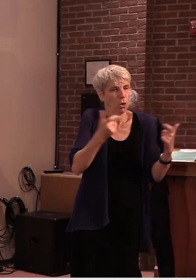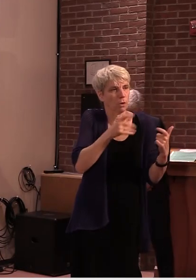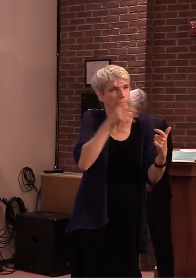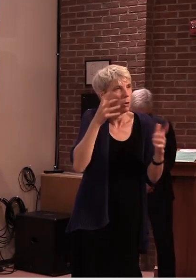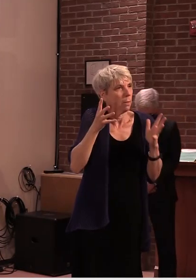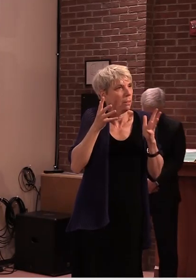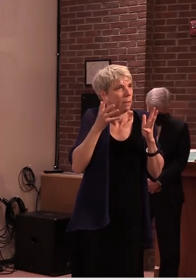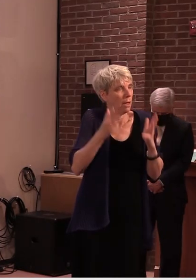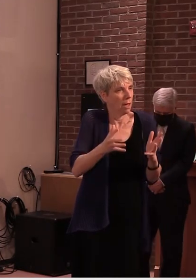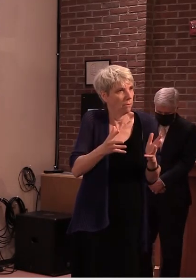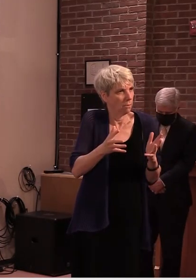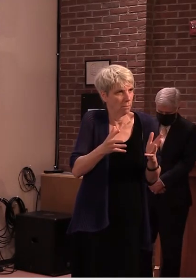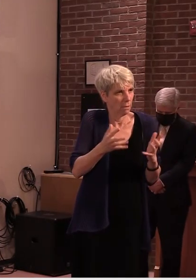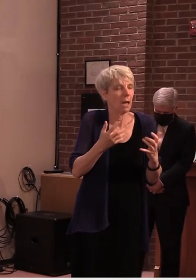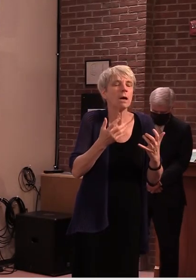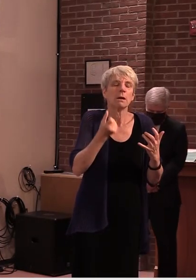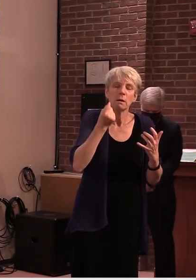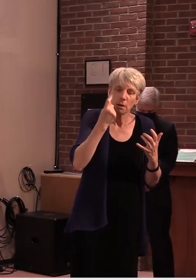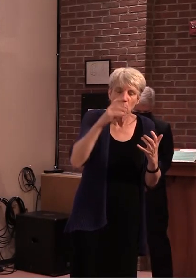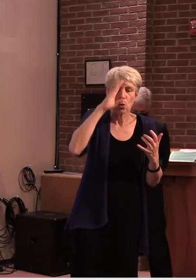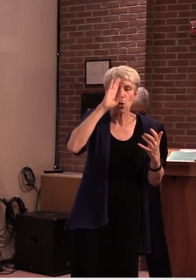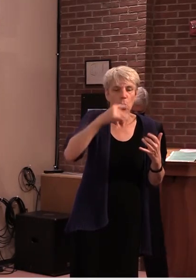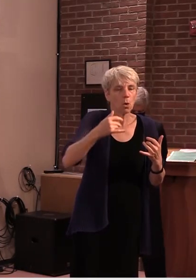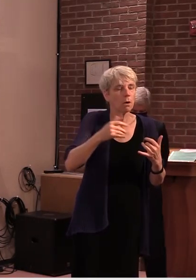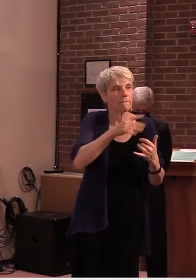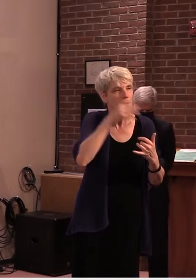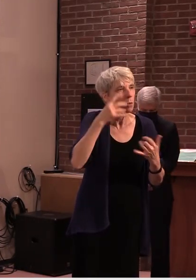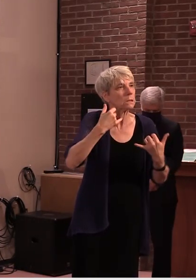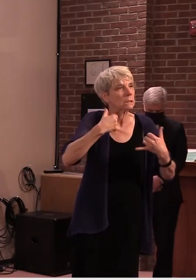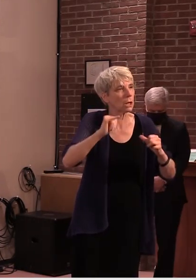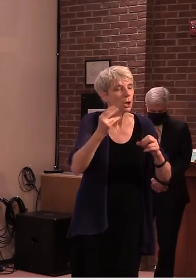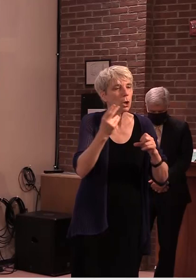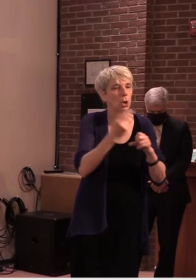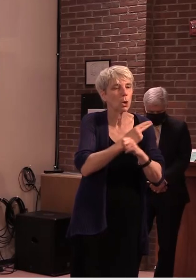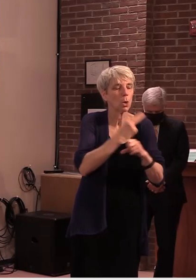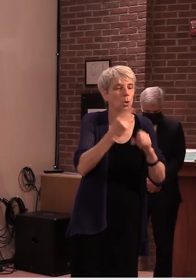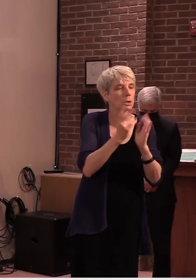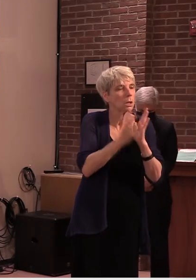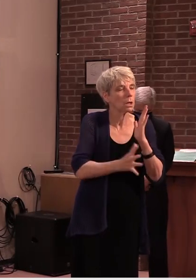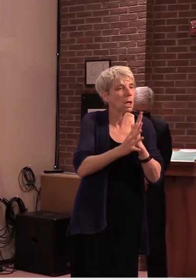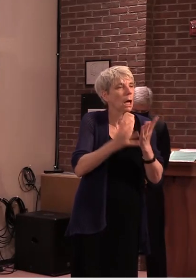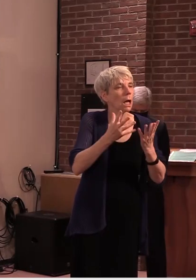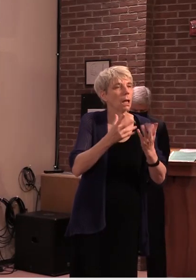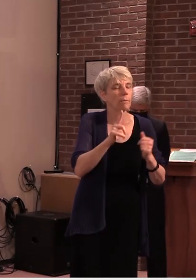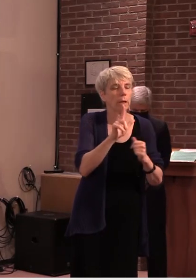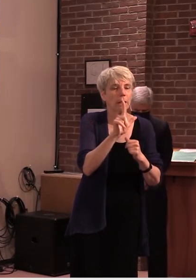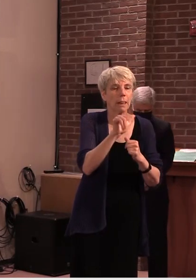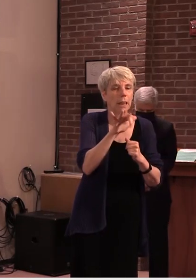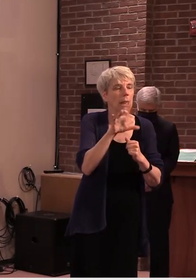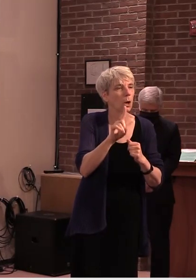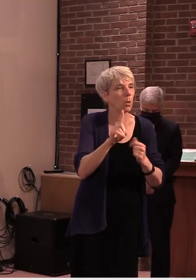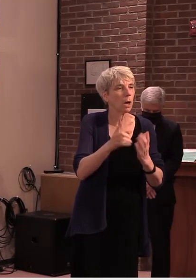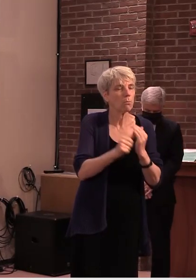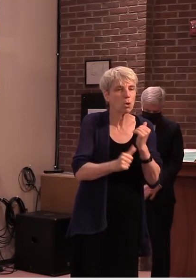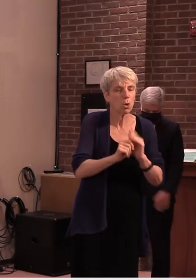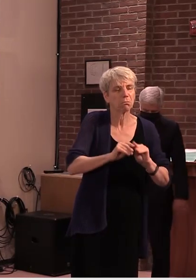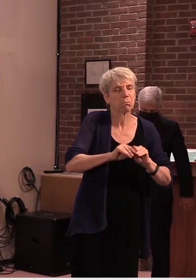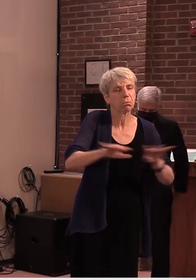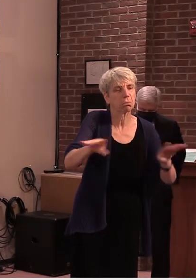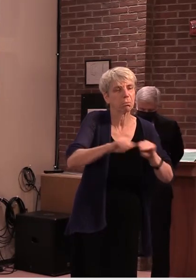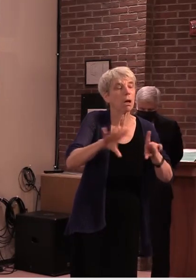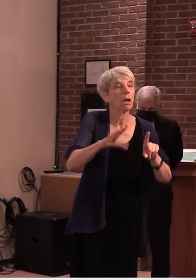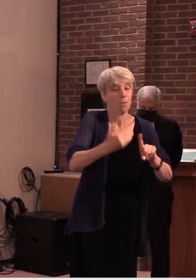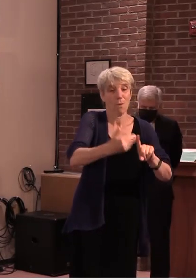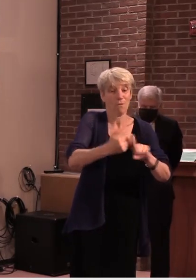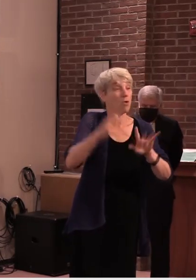know uh spreading liquid manure uh on rain you know and on days before heavy rains and right next up to and next